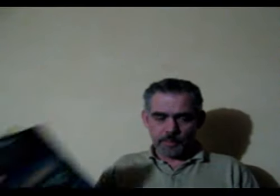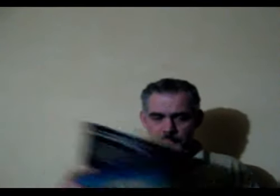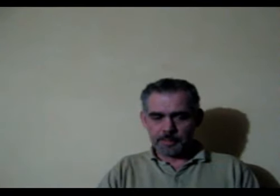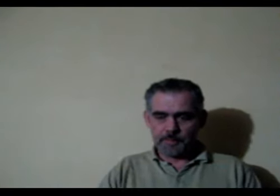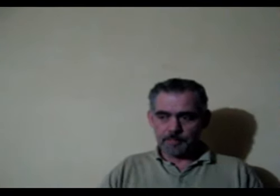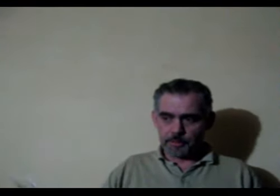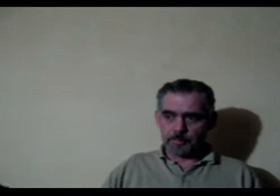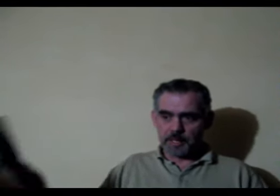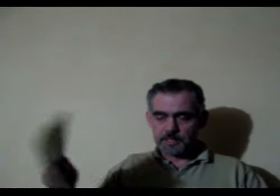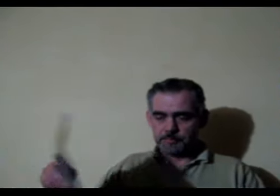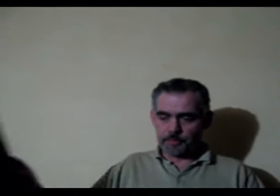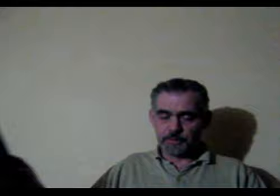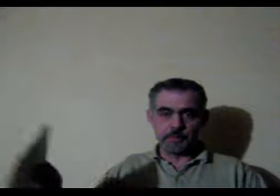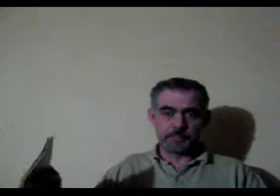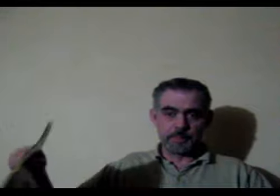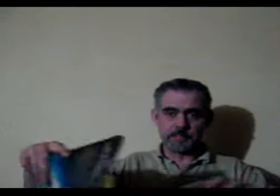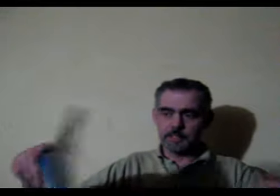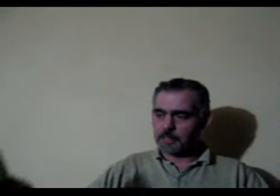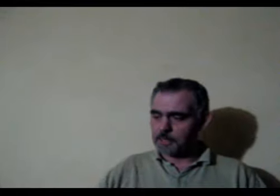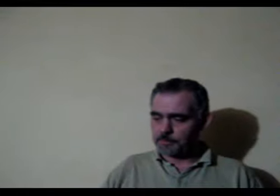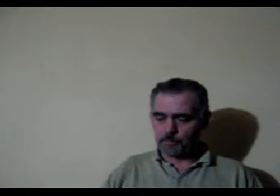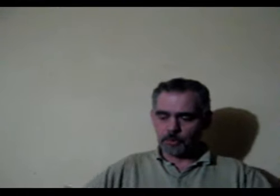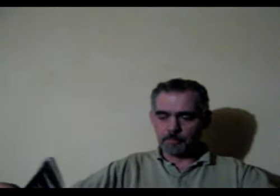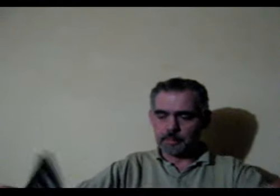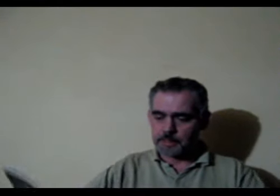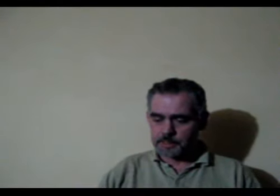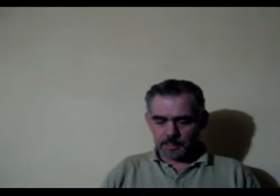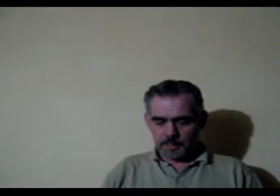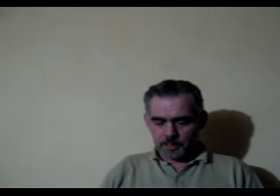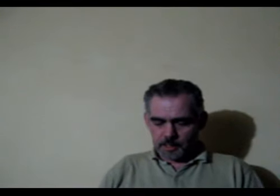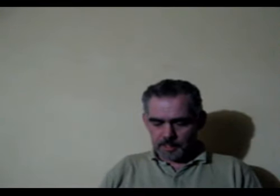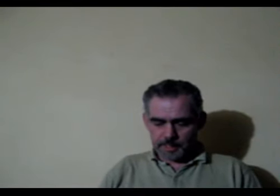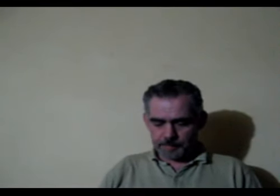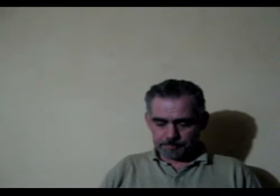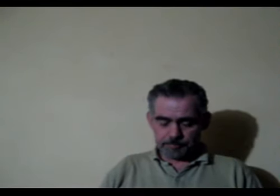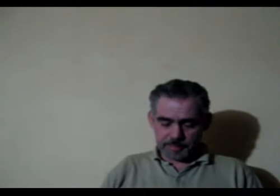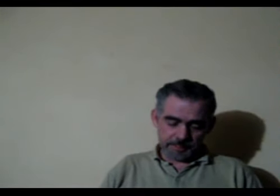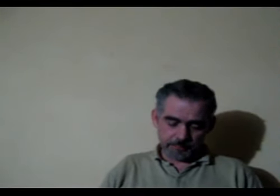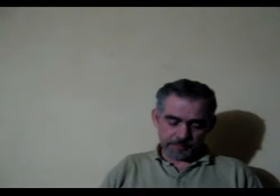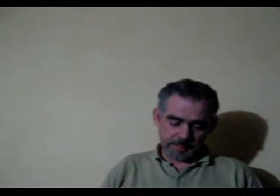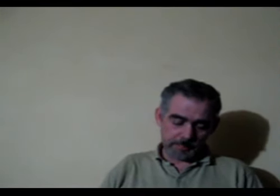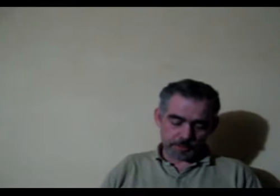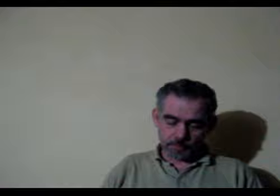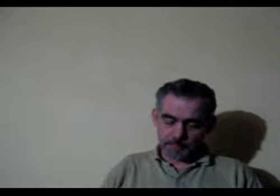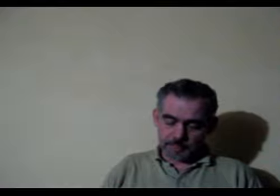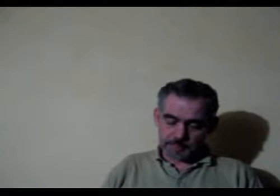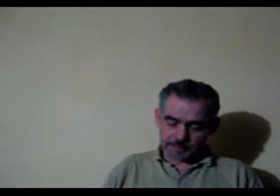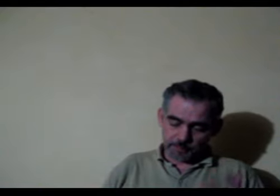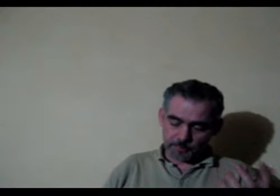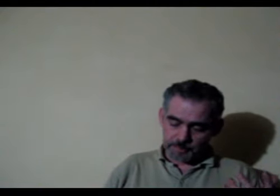when in fact maybe there are parts of both theories present in something more complex i i believe that the emotional parts of